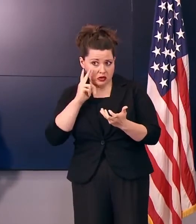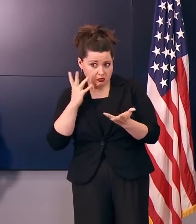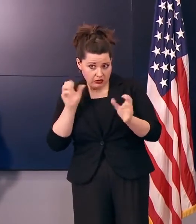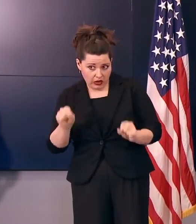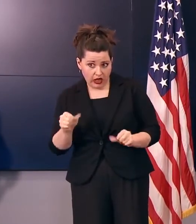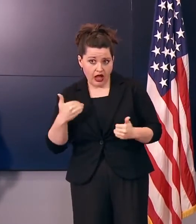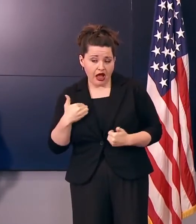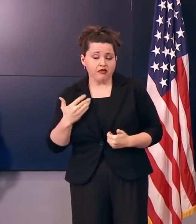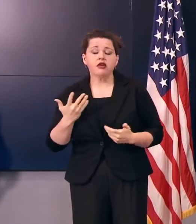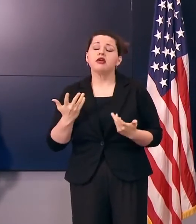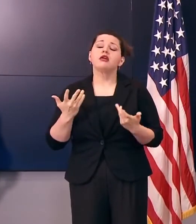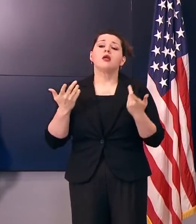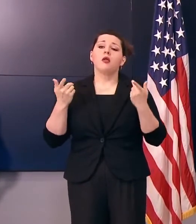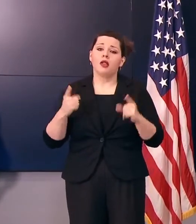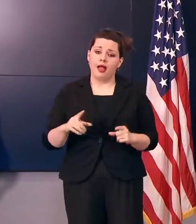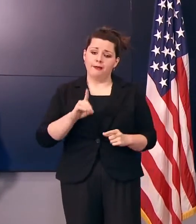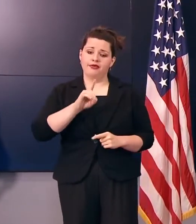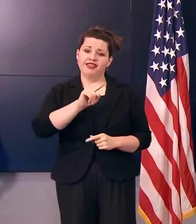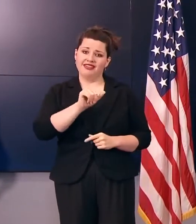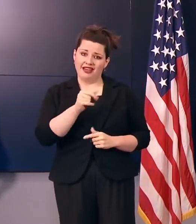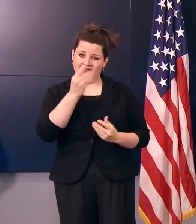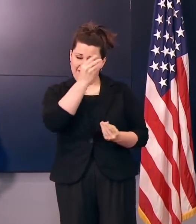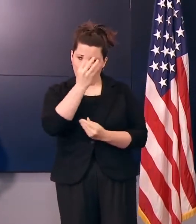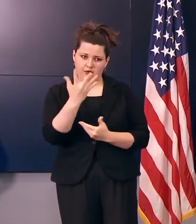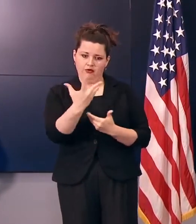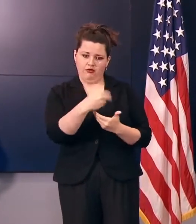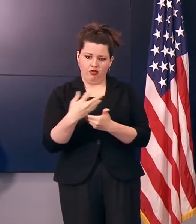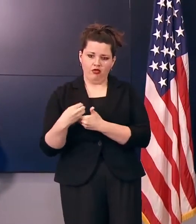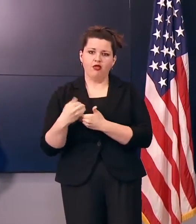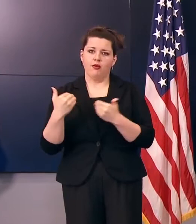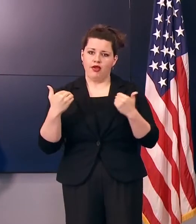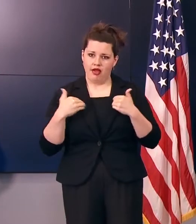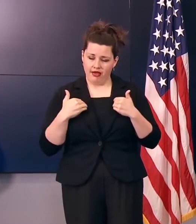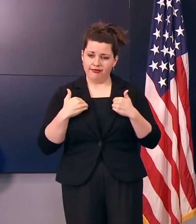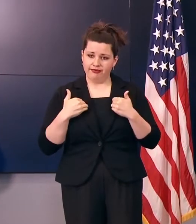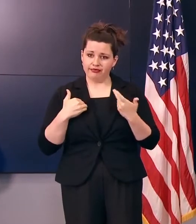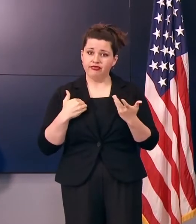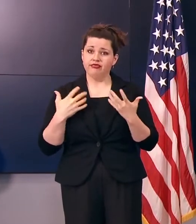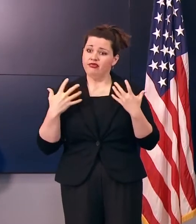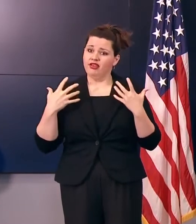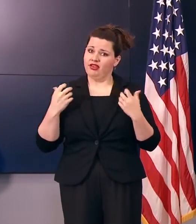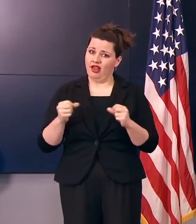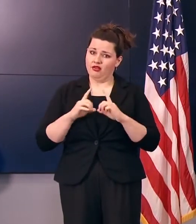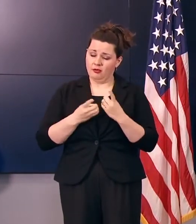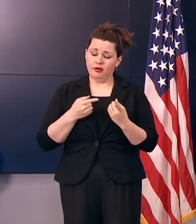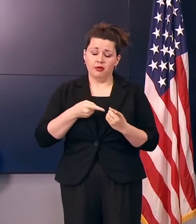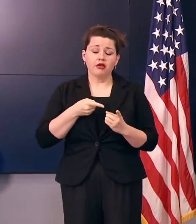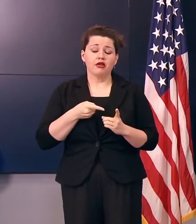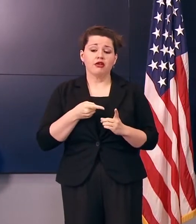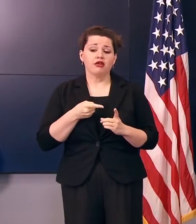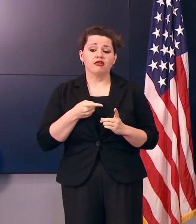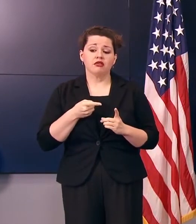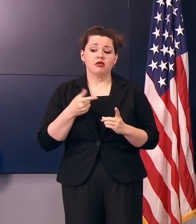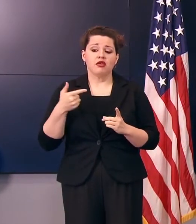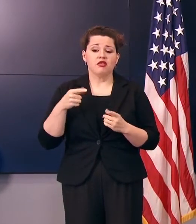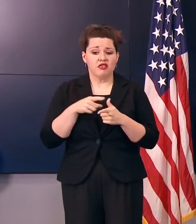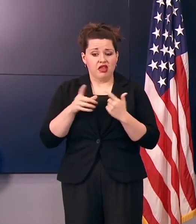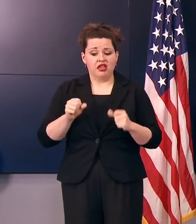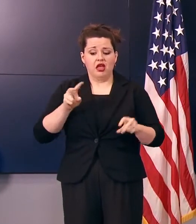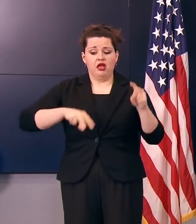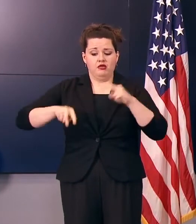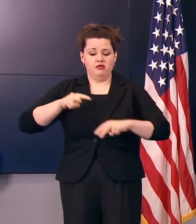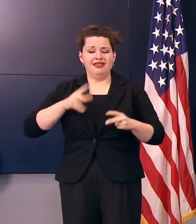Well, when we have the data that we have with the expertise in the Department of Public Health and we can, I think, make those